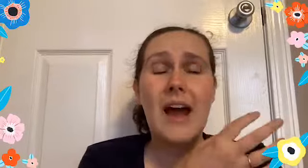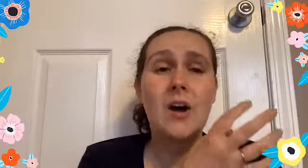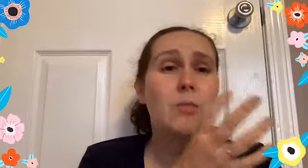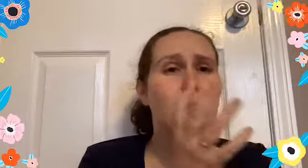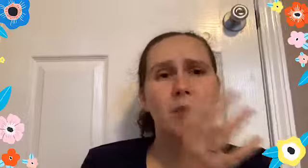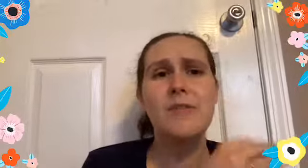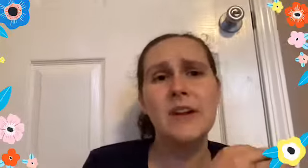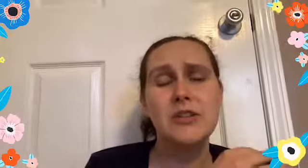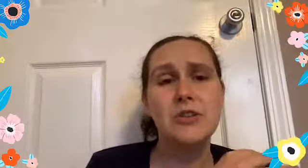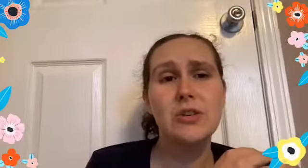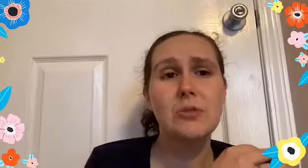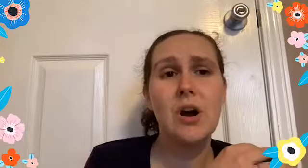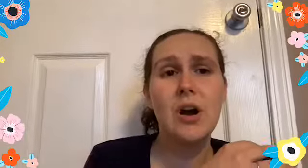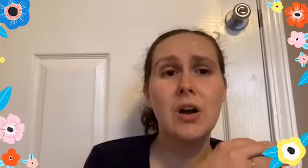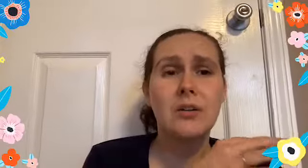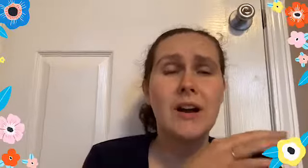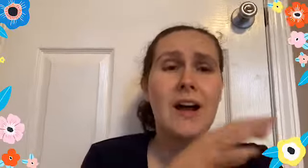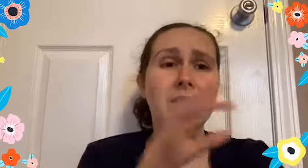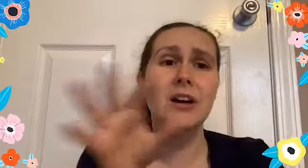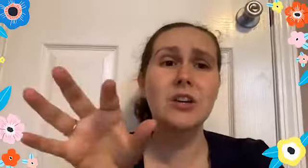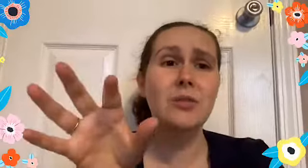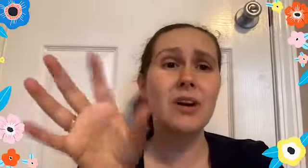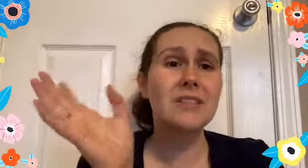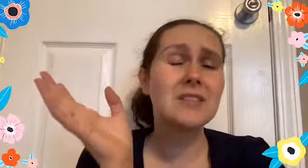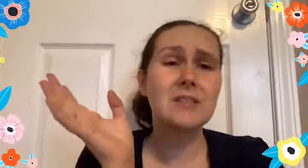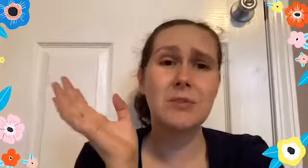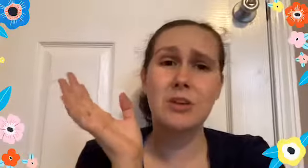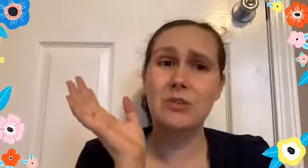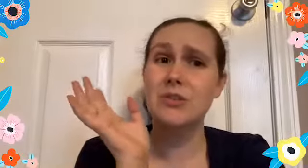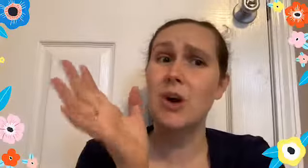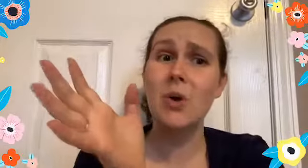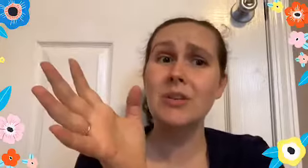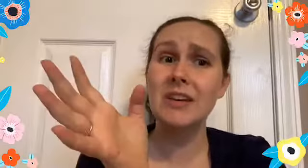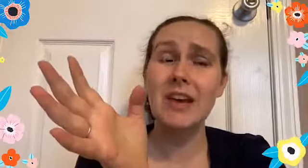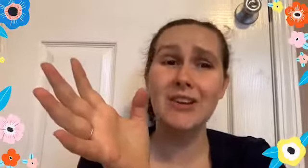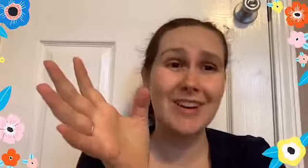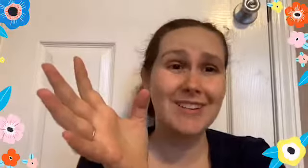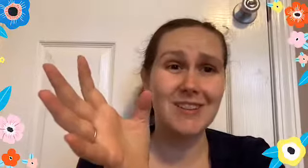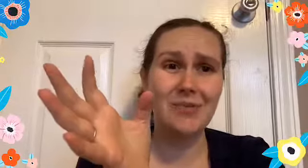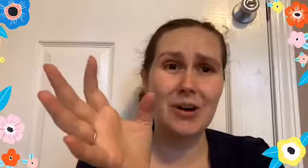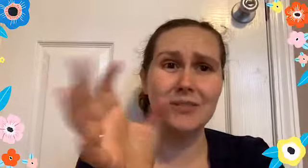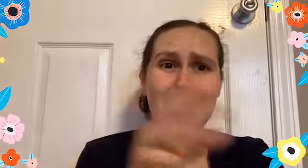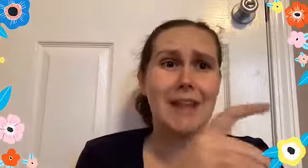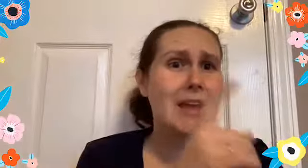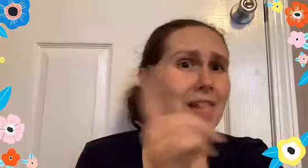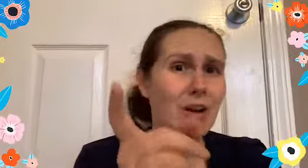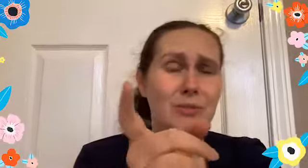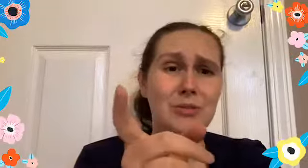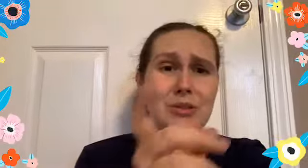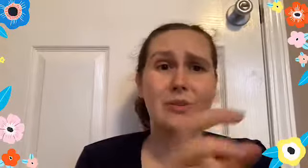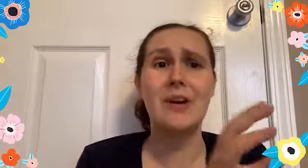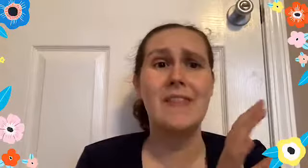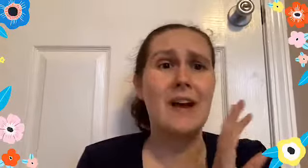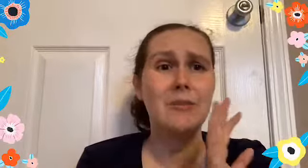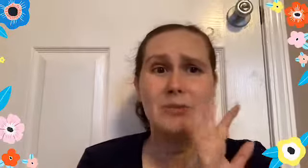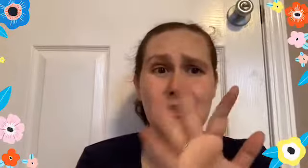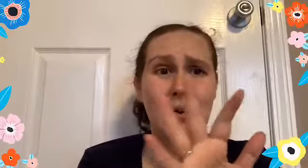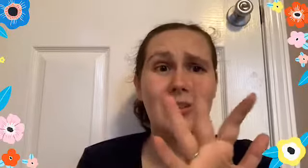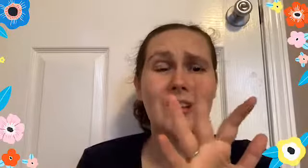how professional you are or how young you are. This is something you could totally get your kids involved and they can help you too. And that would be totally